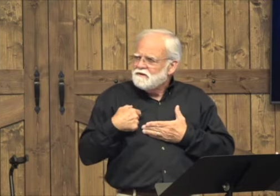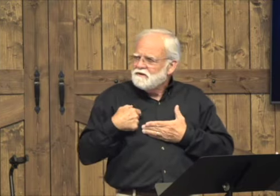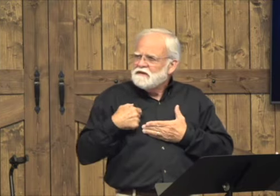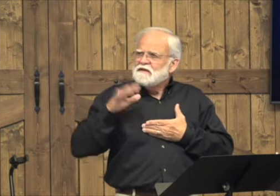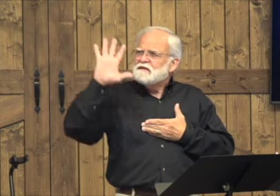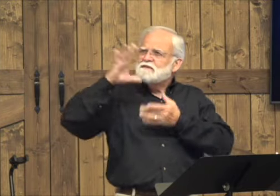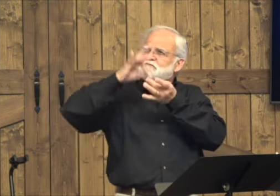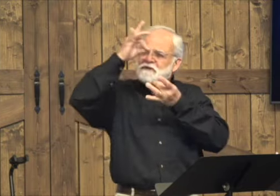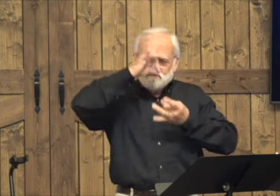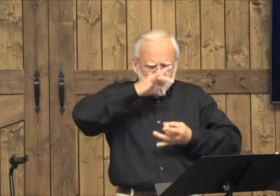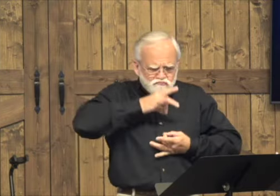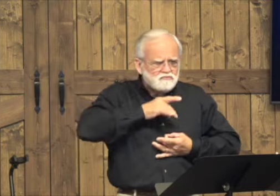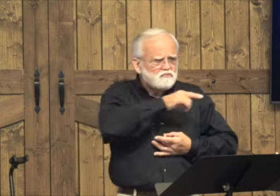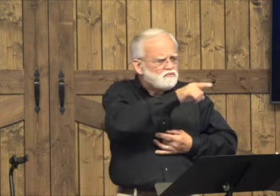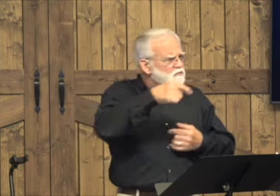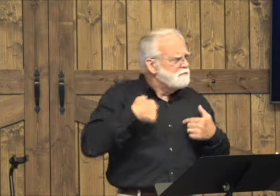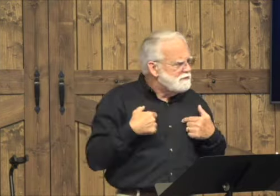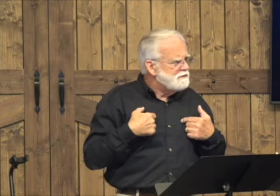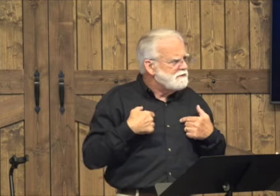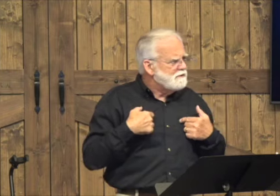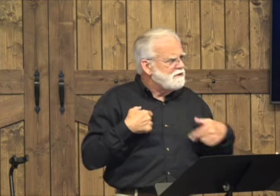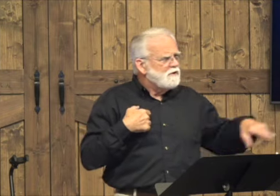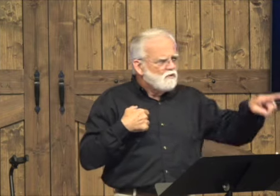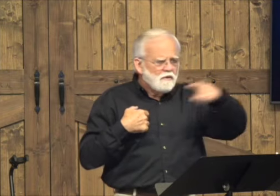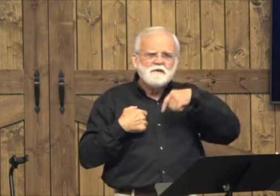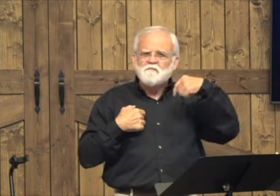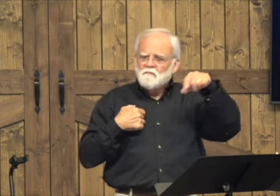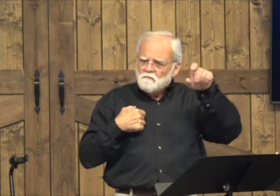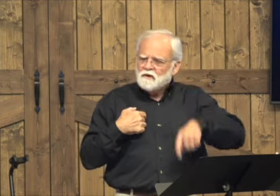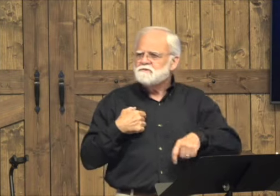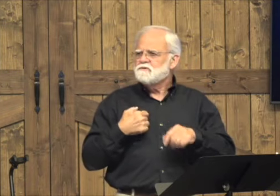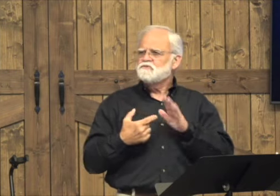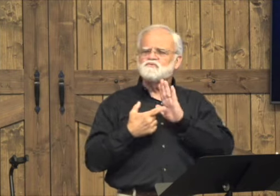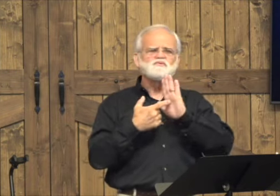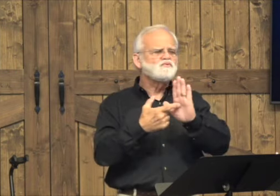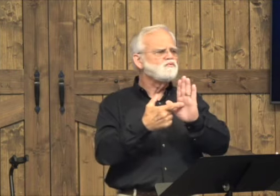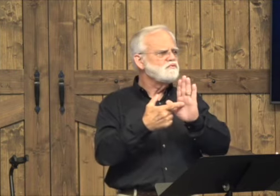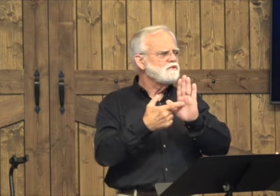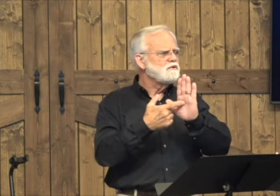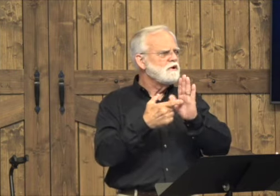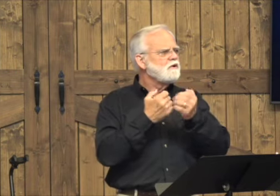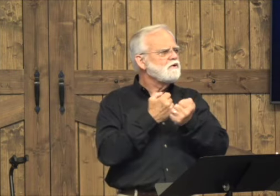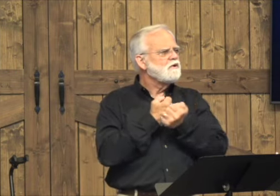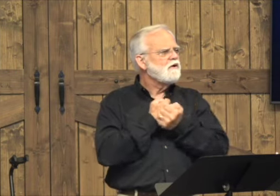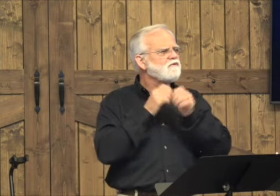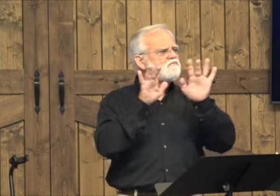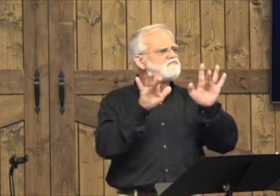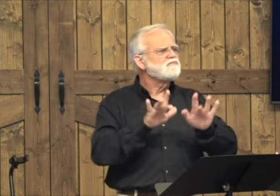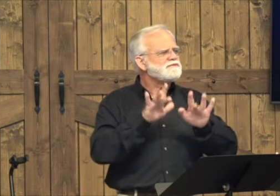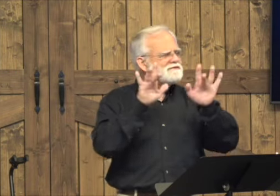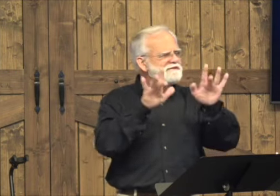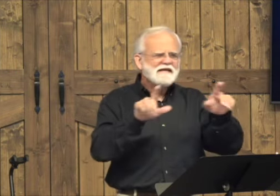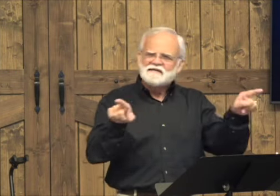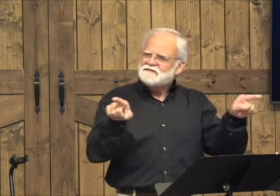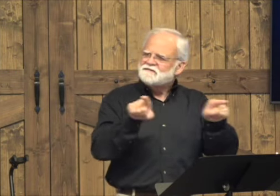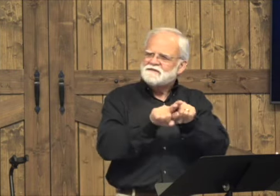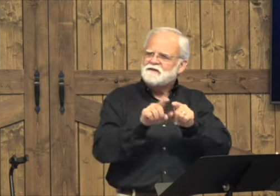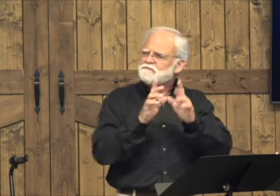Jesus is inside of us. His spirit is inside of us. And we need to reflect that love, that mercy.